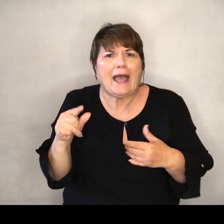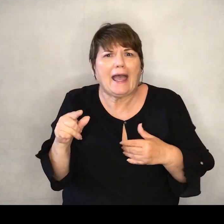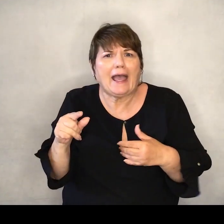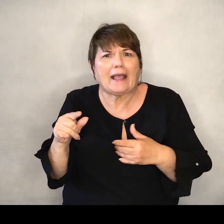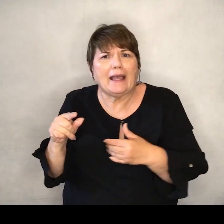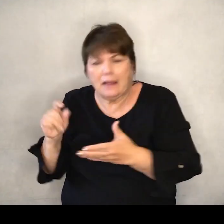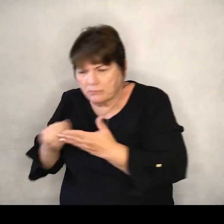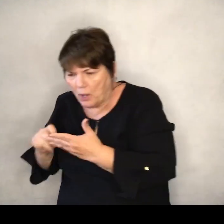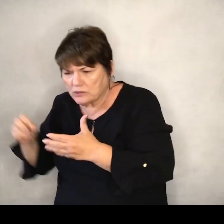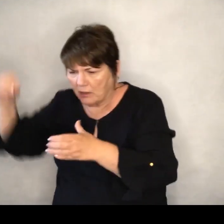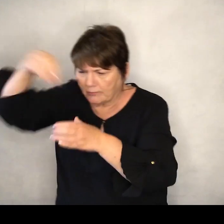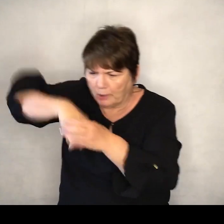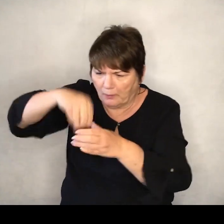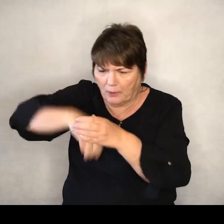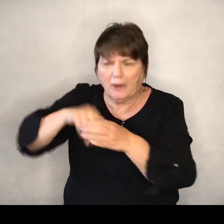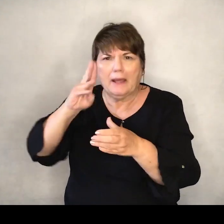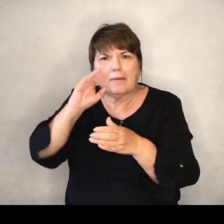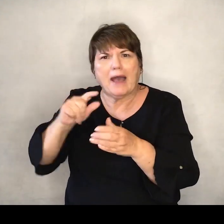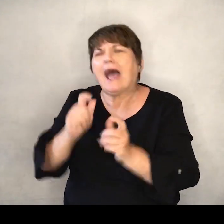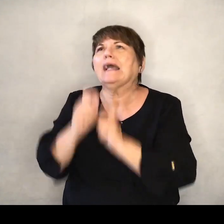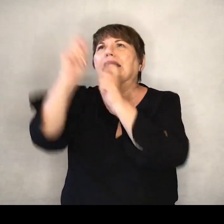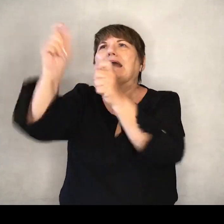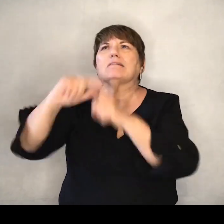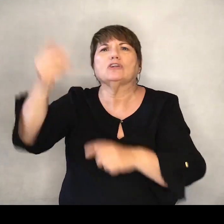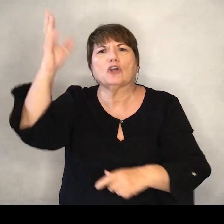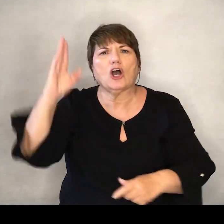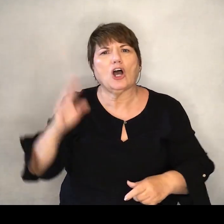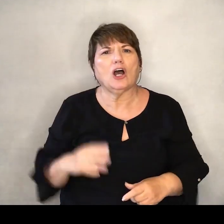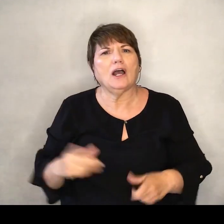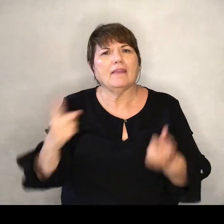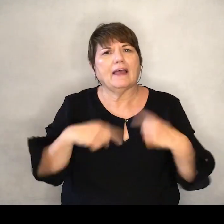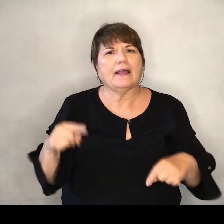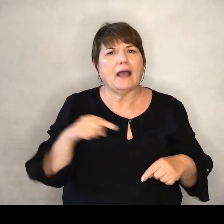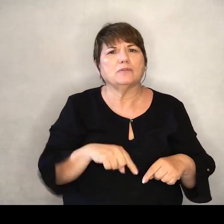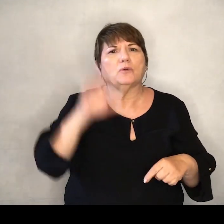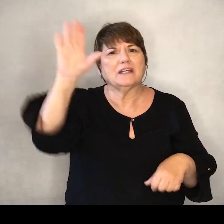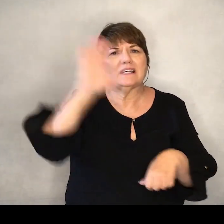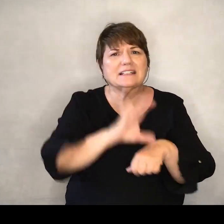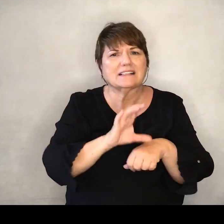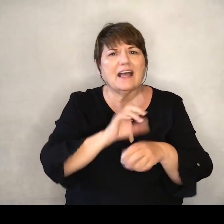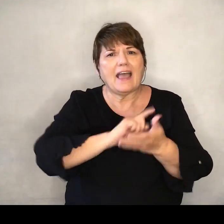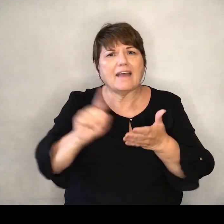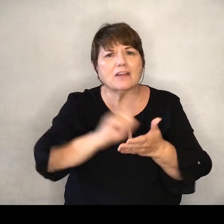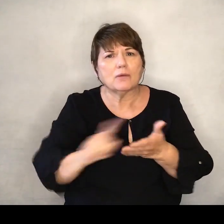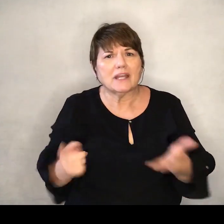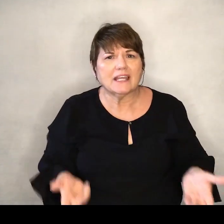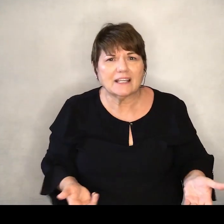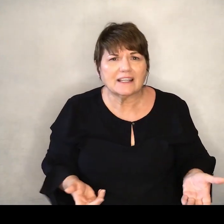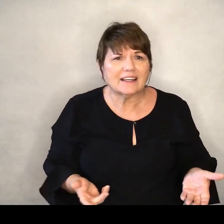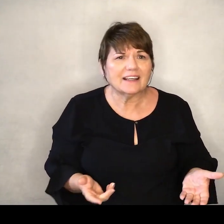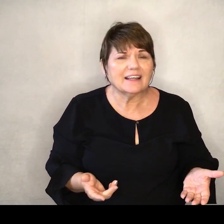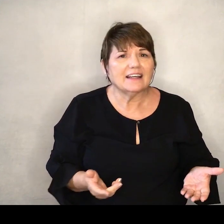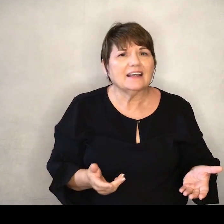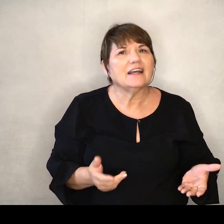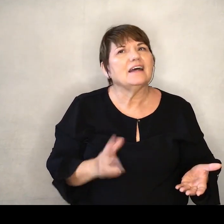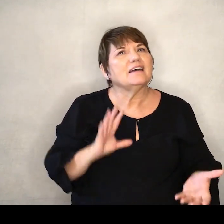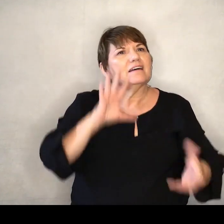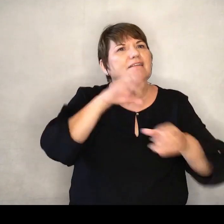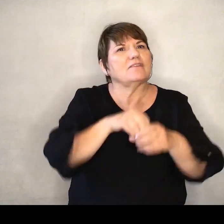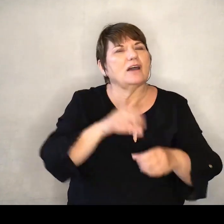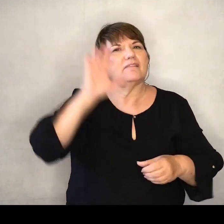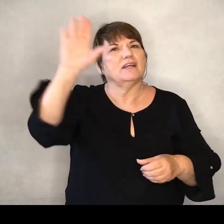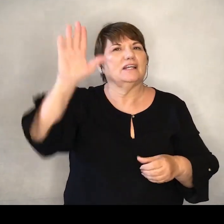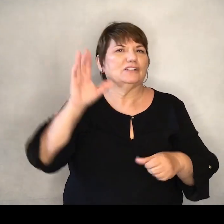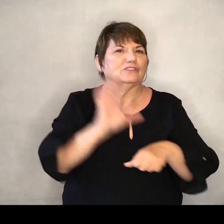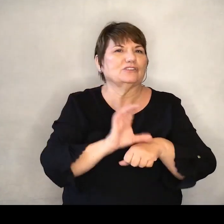do that. Give your fears up to God. Then come back here, week after week, and be part of this church